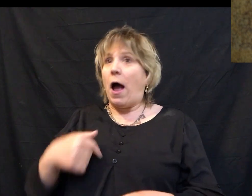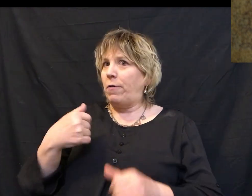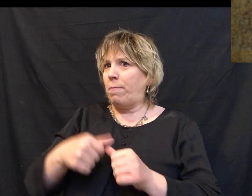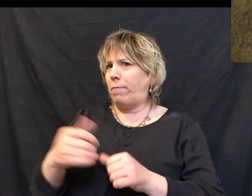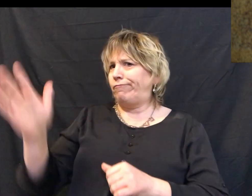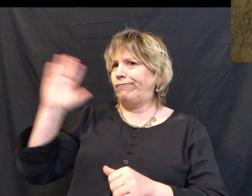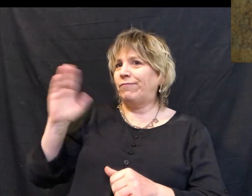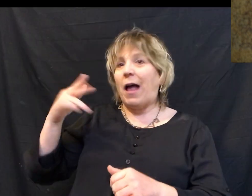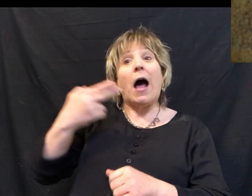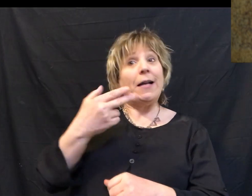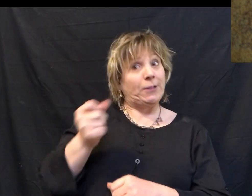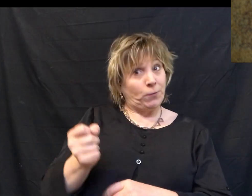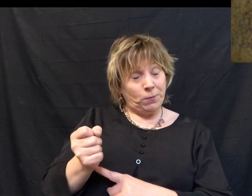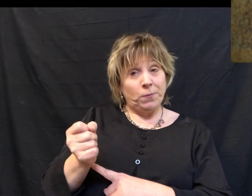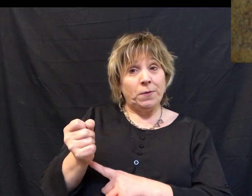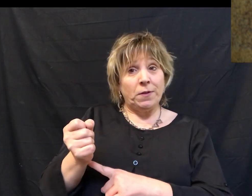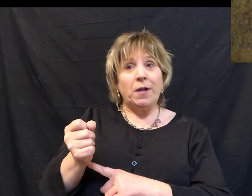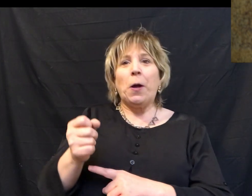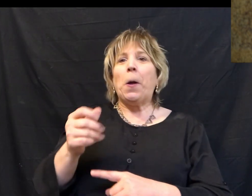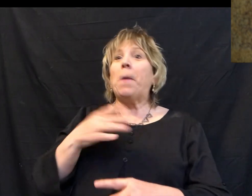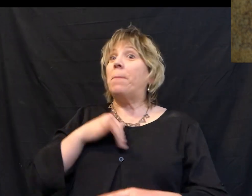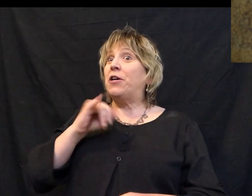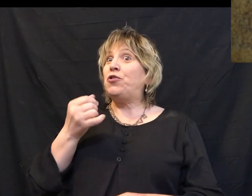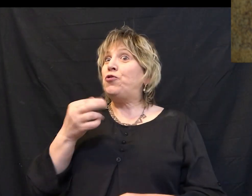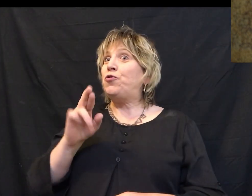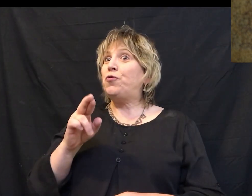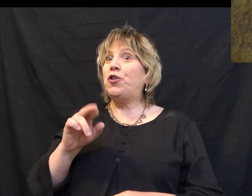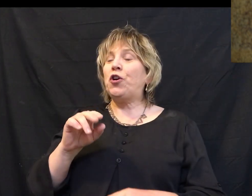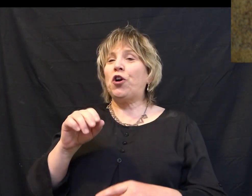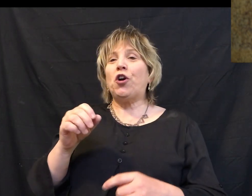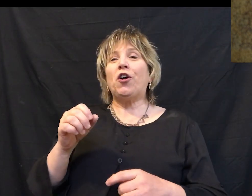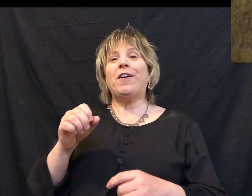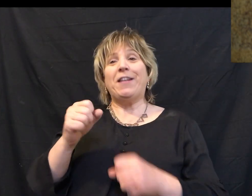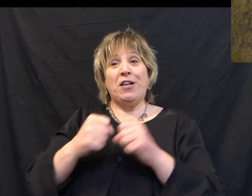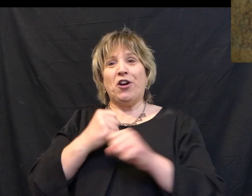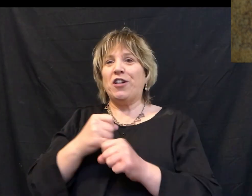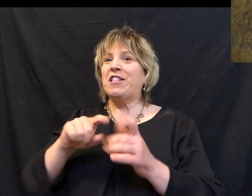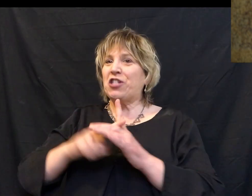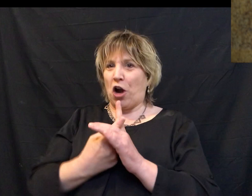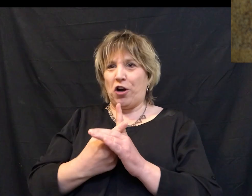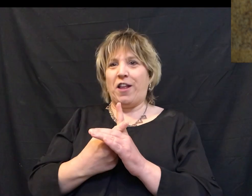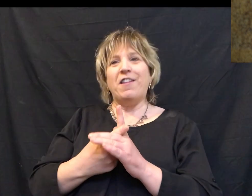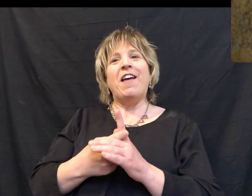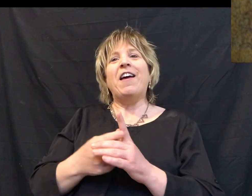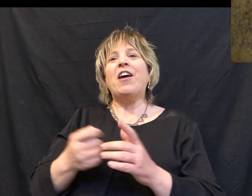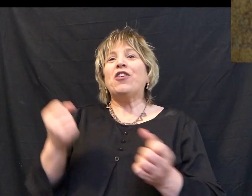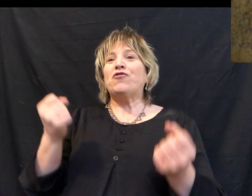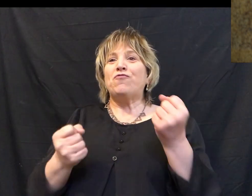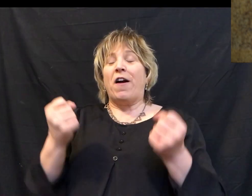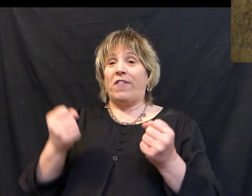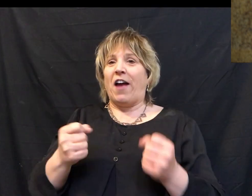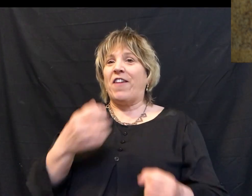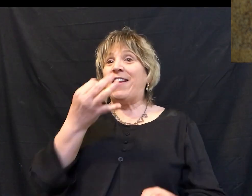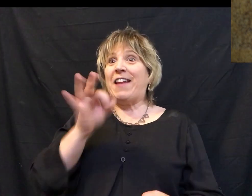when I was in high school and my junior year, I started driving, got my driver's license and I had a